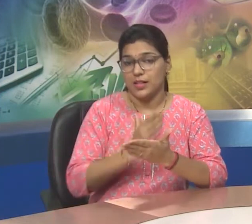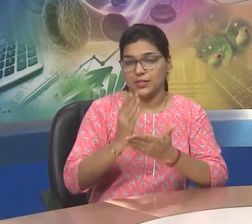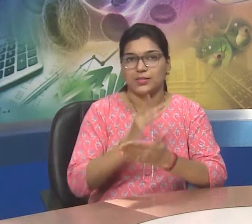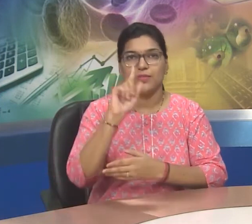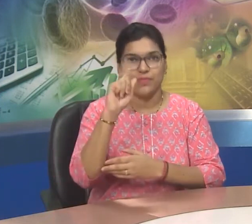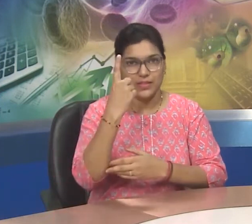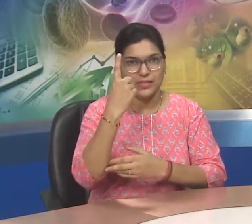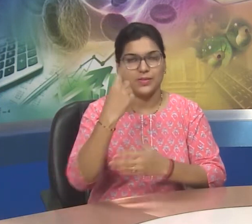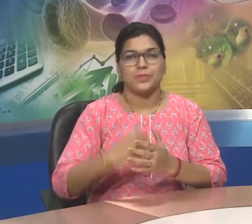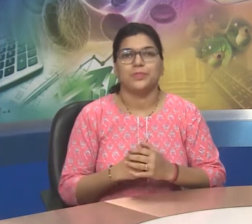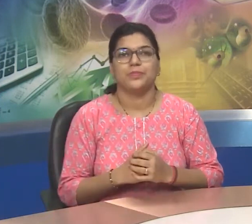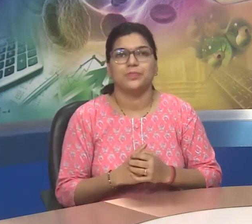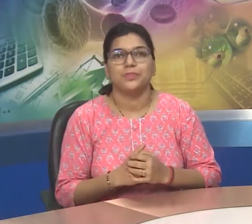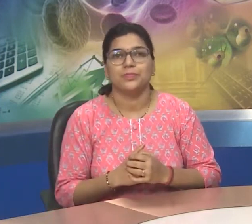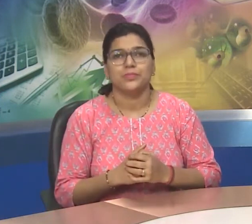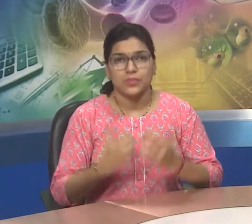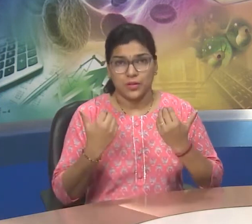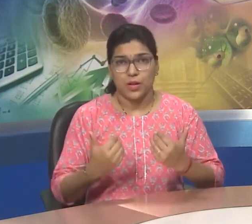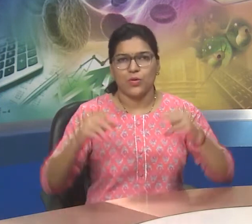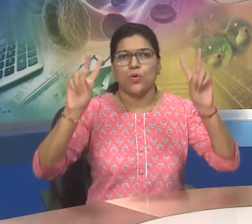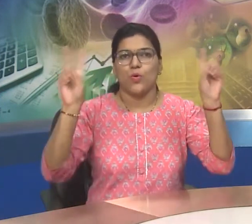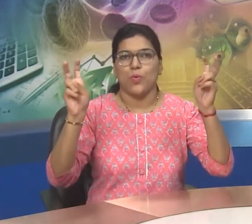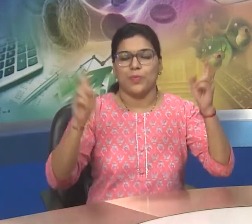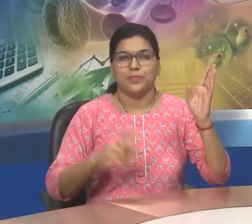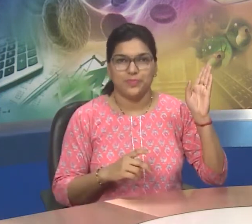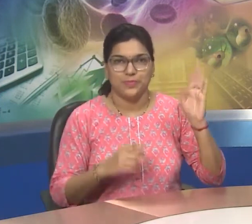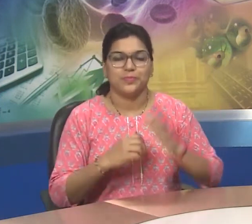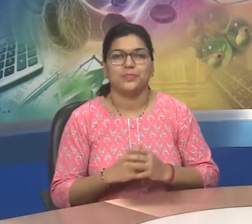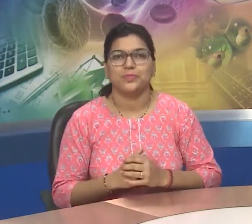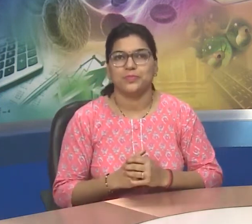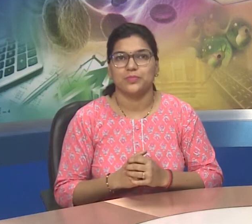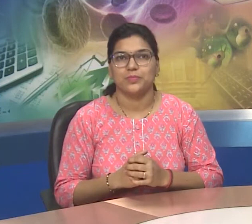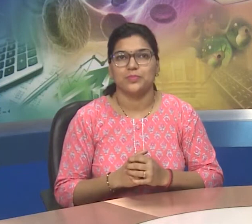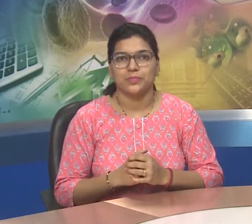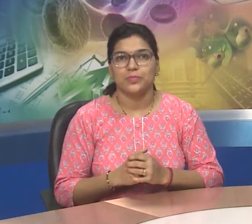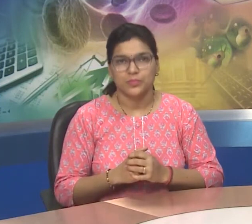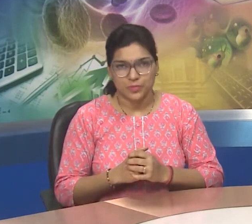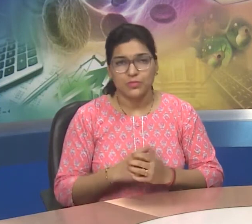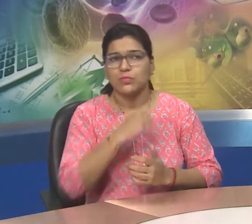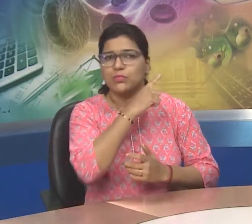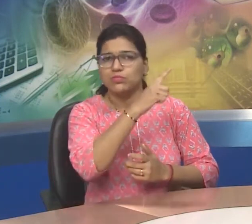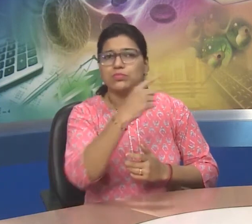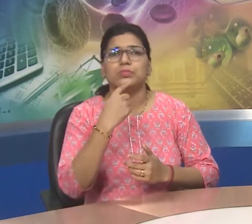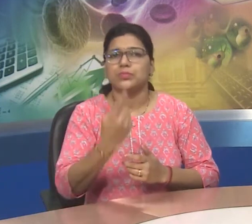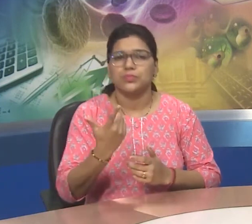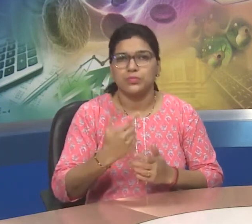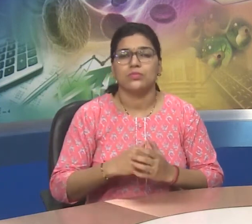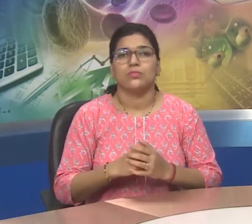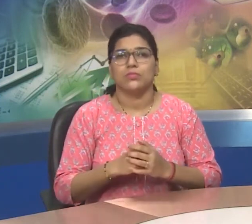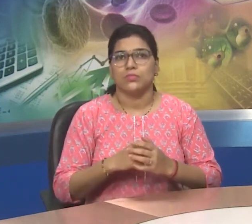333, lesson 1. The name of the